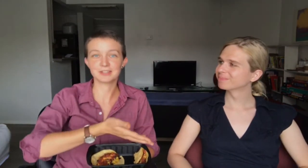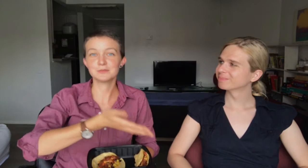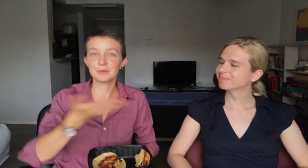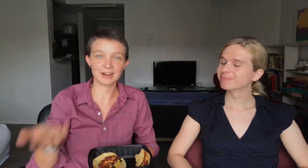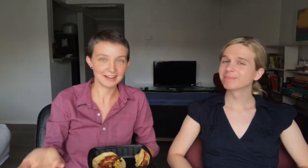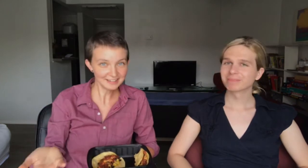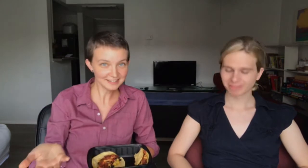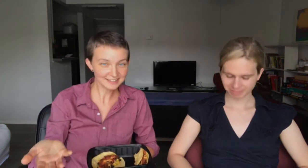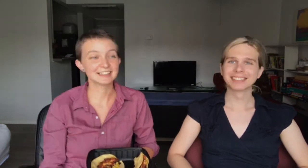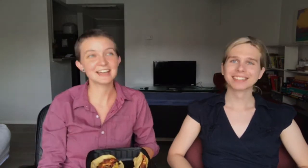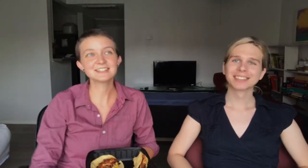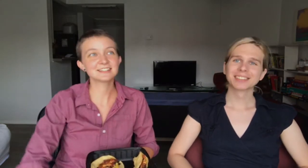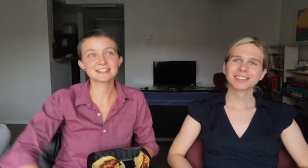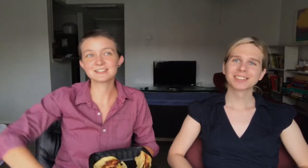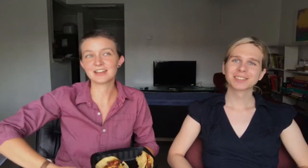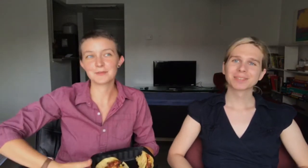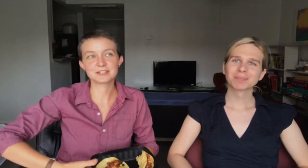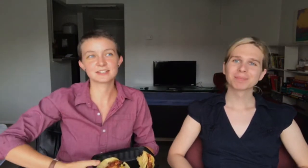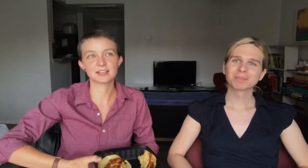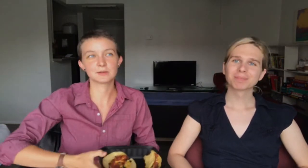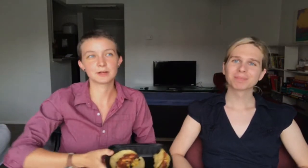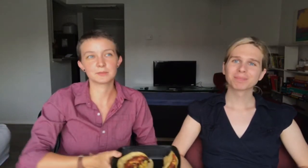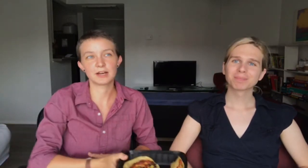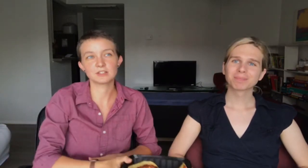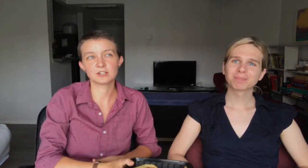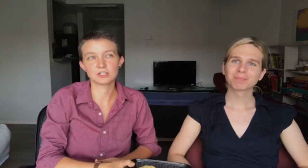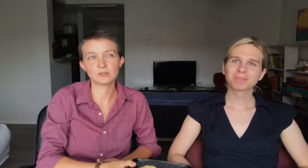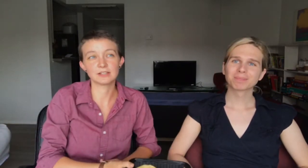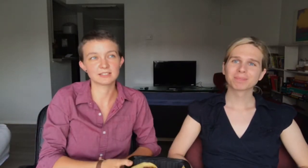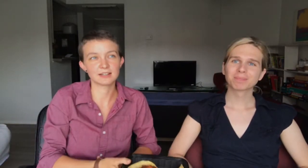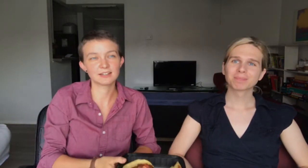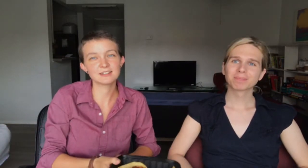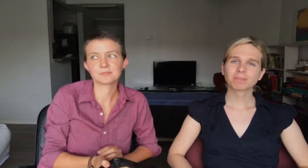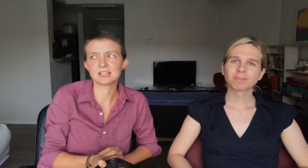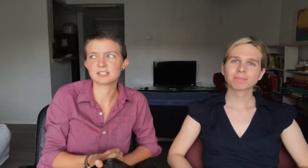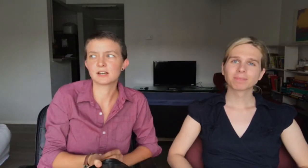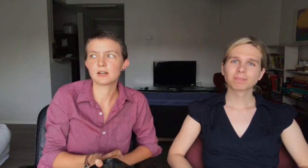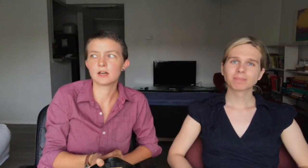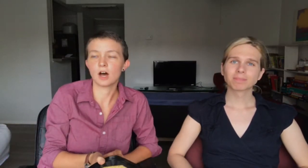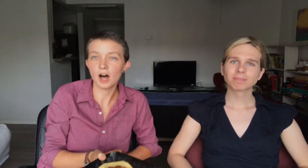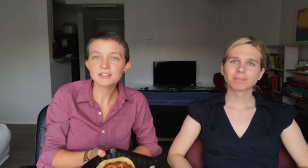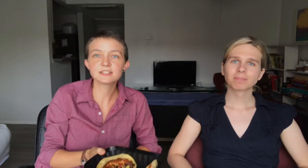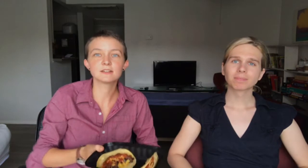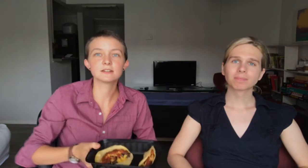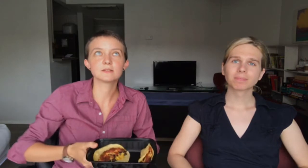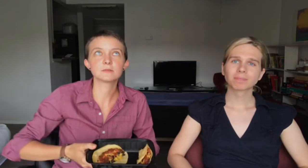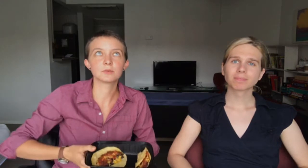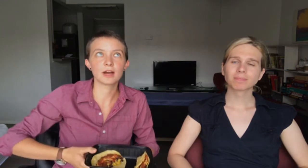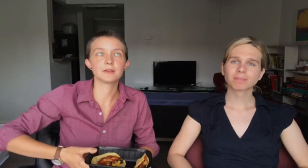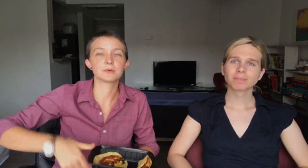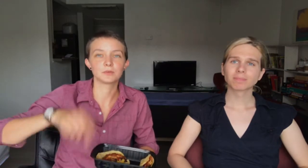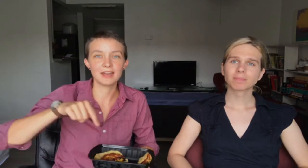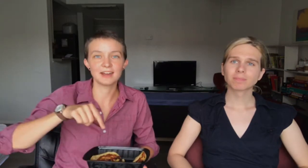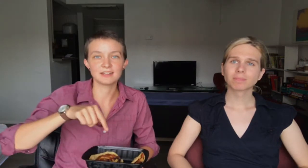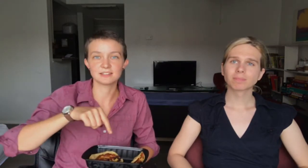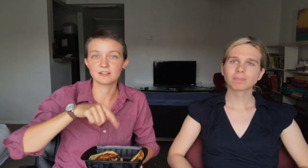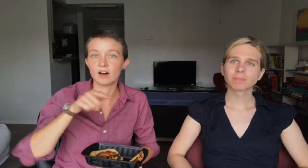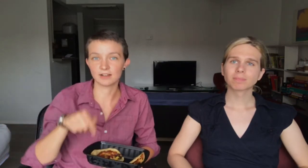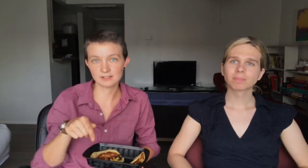month of Pride. Last year, I didn't do that much to celebrate Pride during June. At least I didn't. Because Austin Pride Parade is in August.